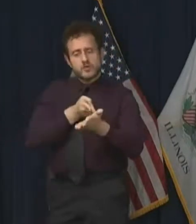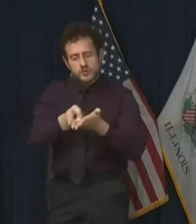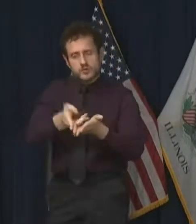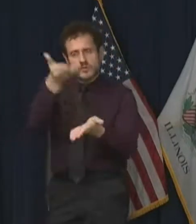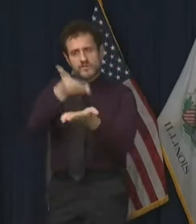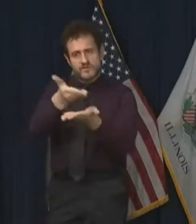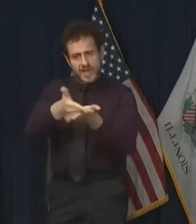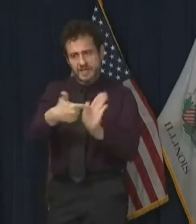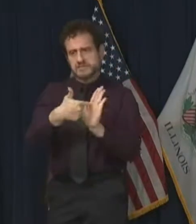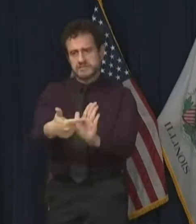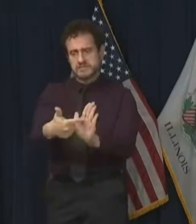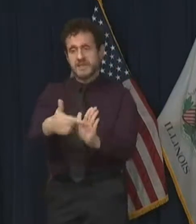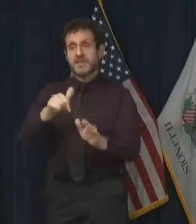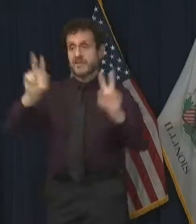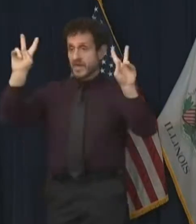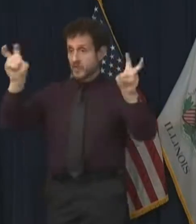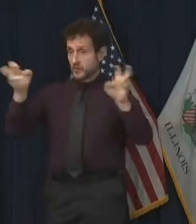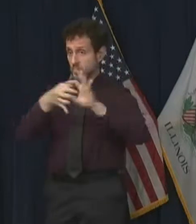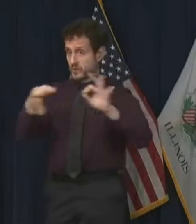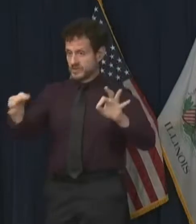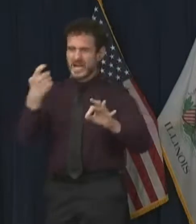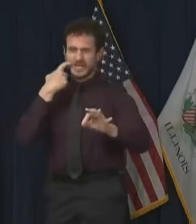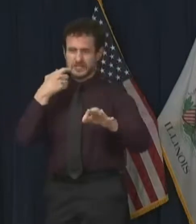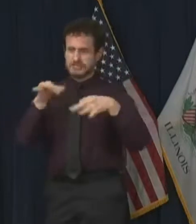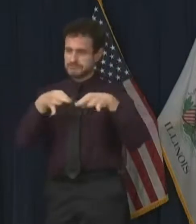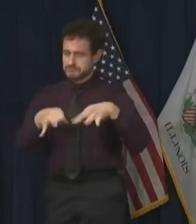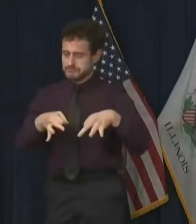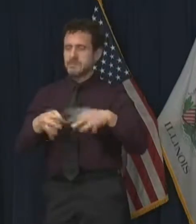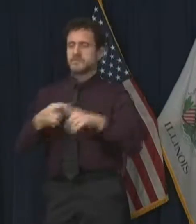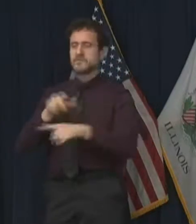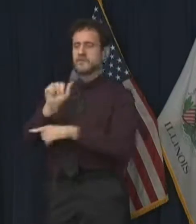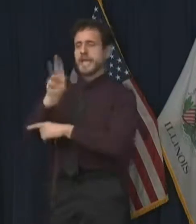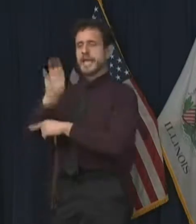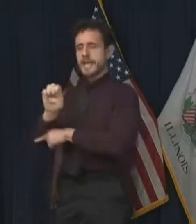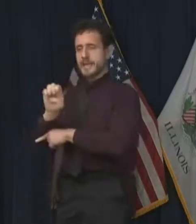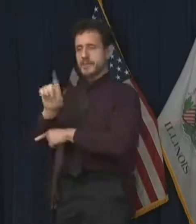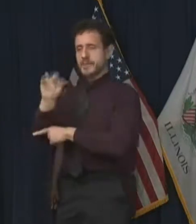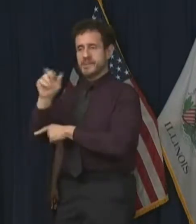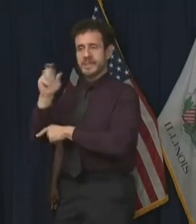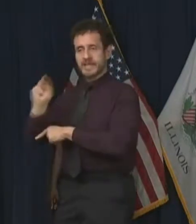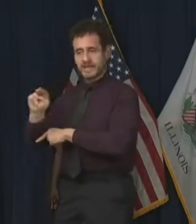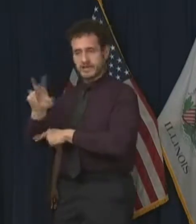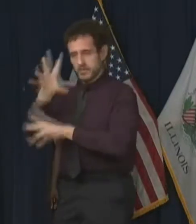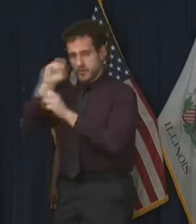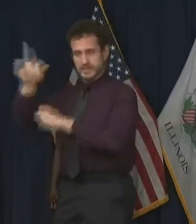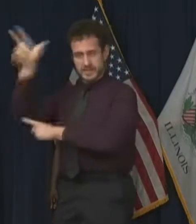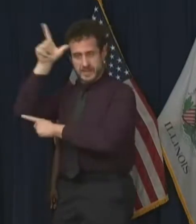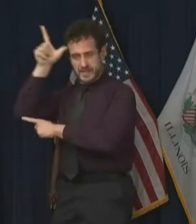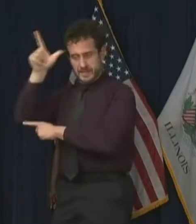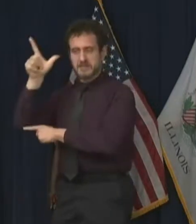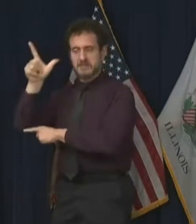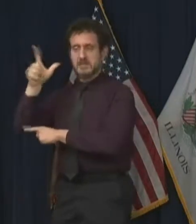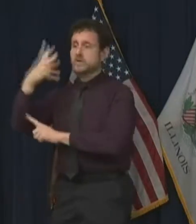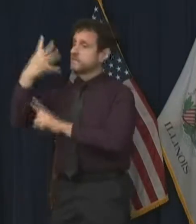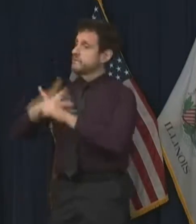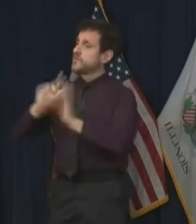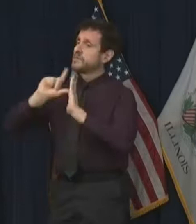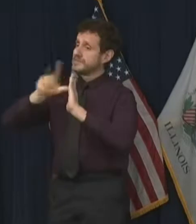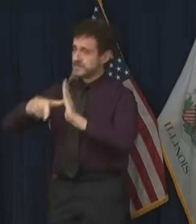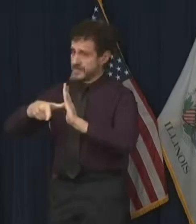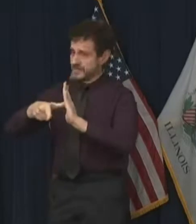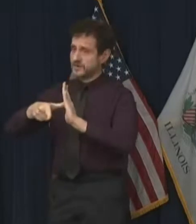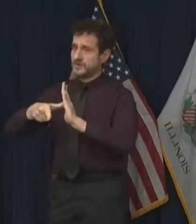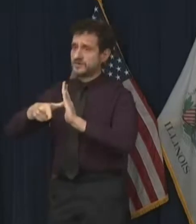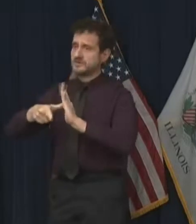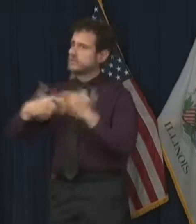That's a quote from Abraham Lincoln. I shared this quote on March 30th, and I think now, even more than four months later, these words are still